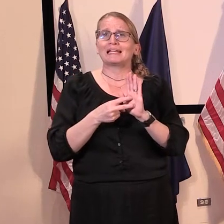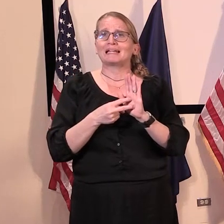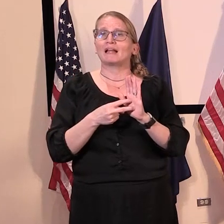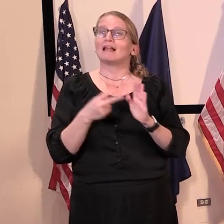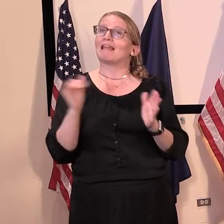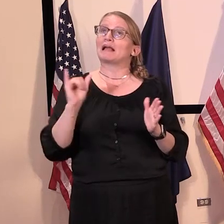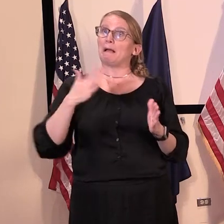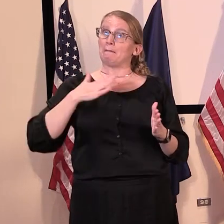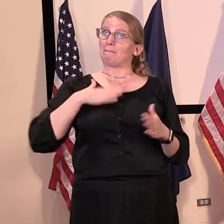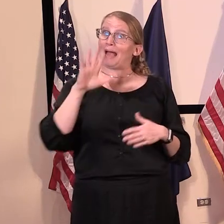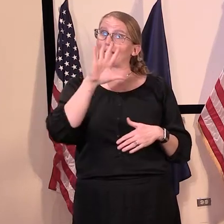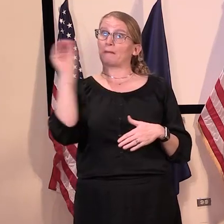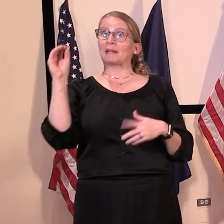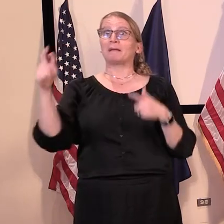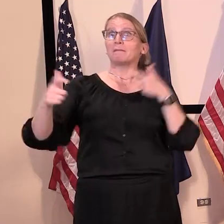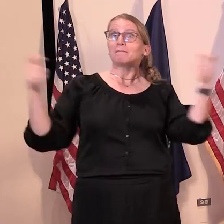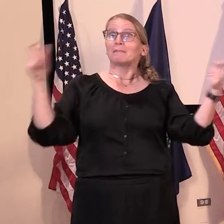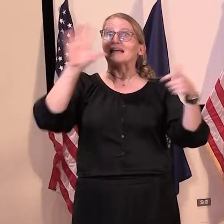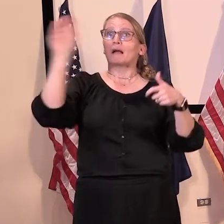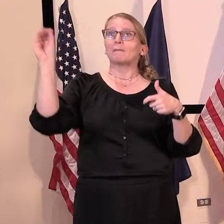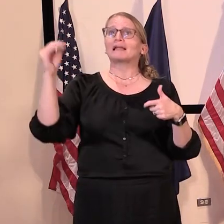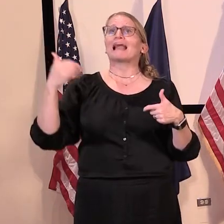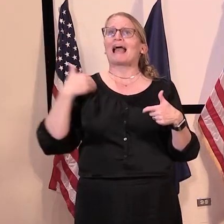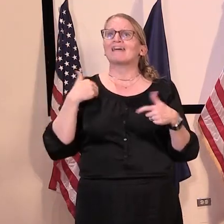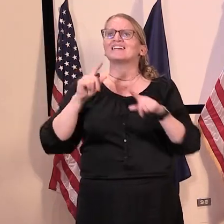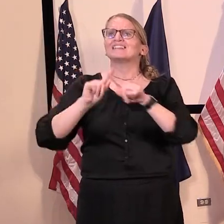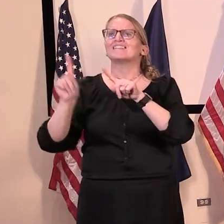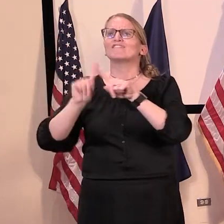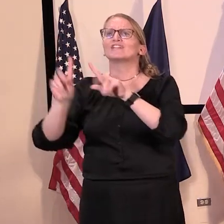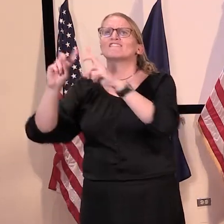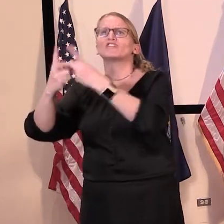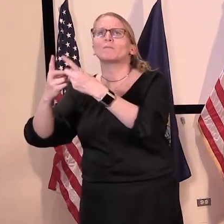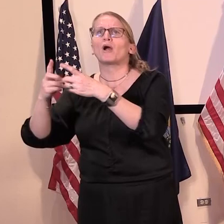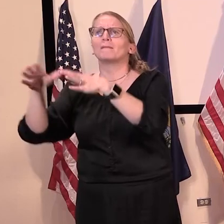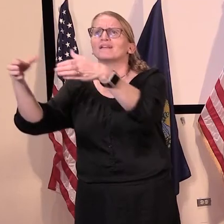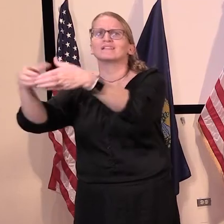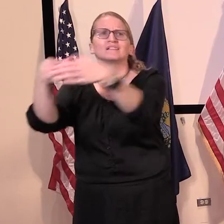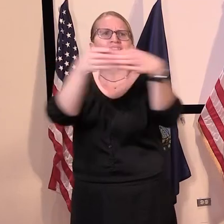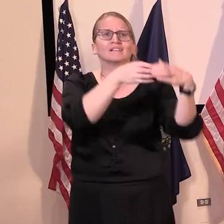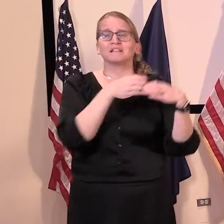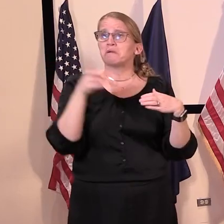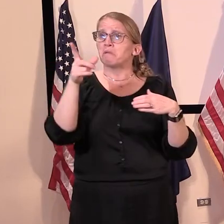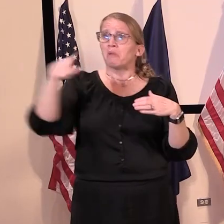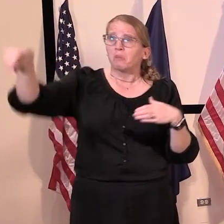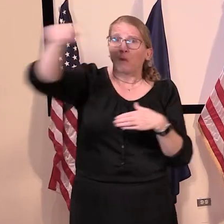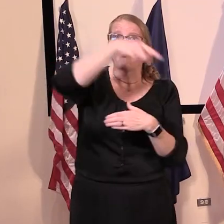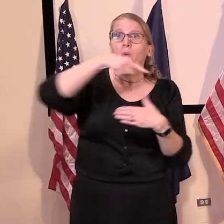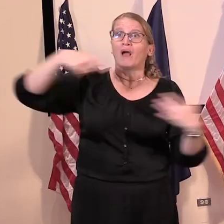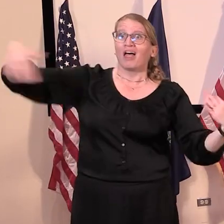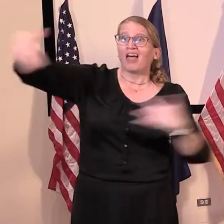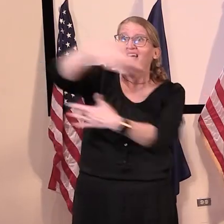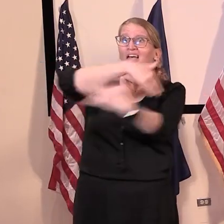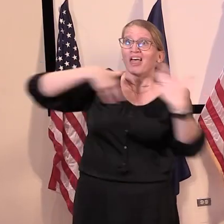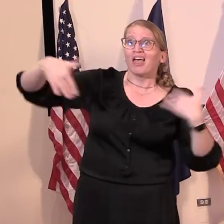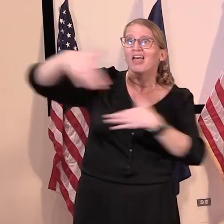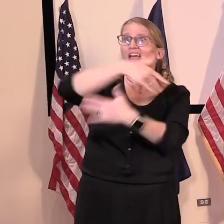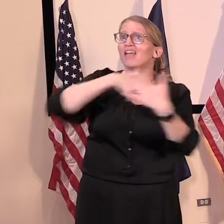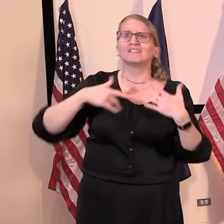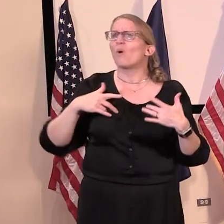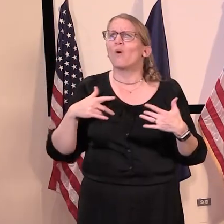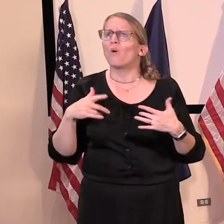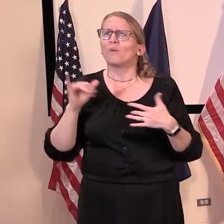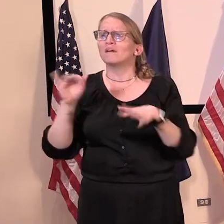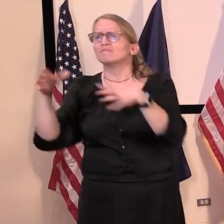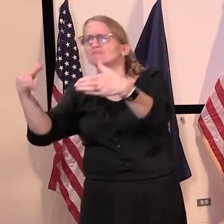different departments where people don't come in contact with each other? Can each have five questions like that, that you've probably already heard. Um, can you